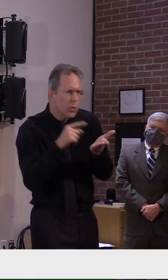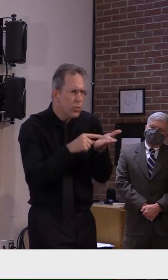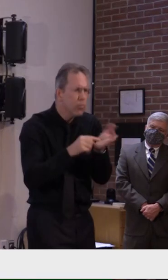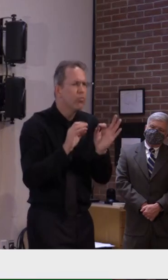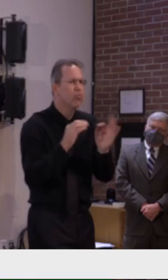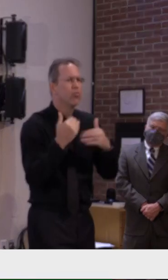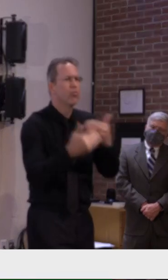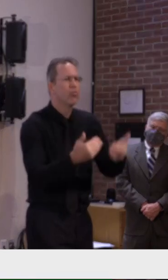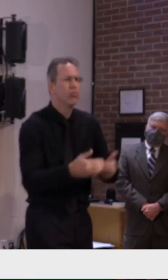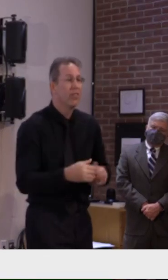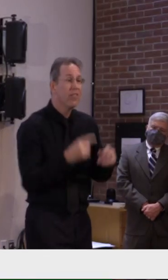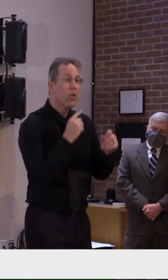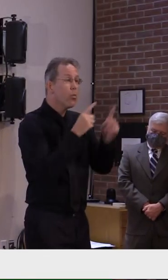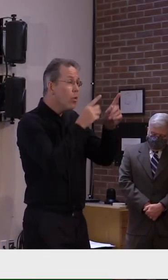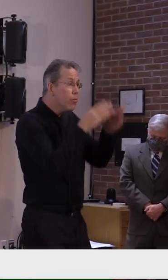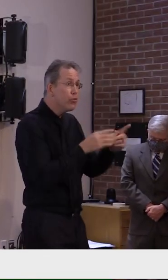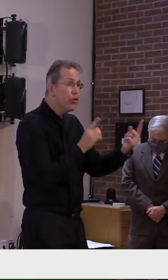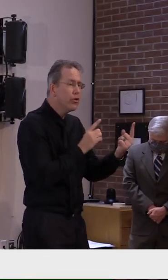Okay, thank you.